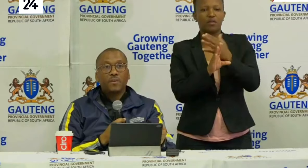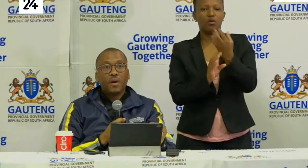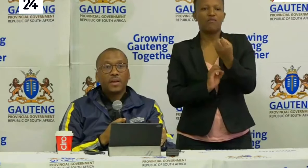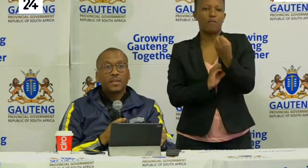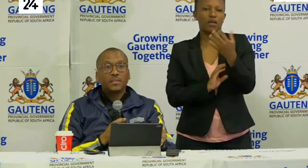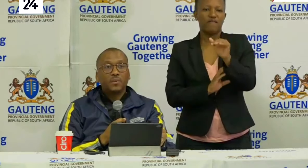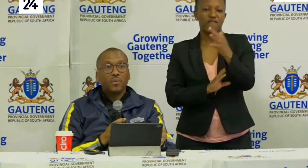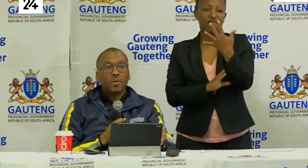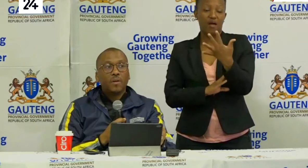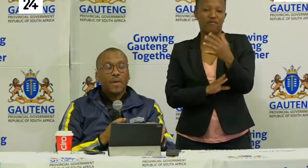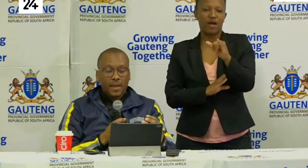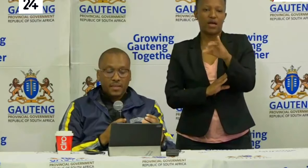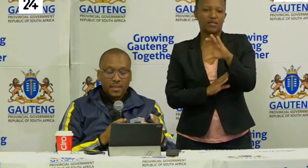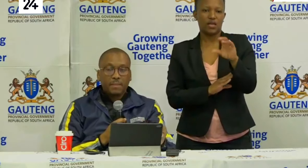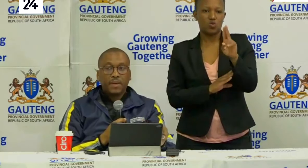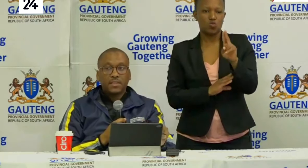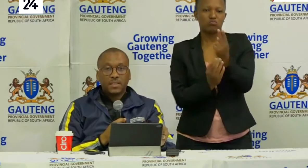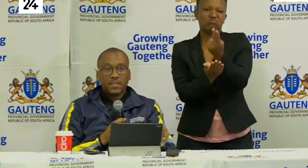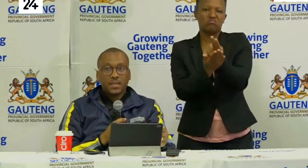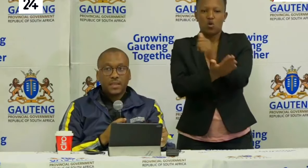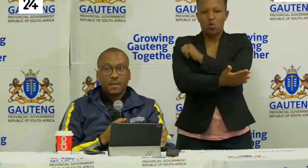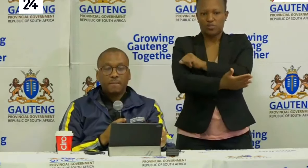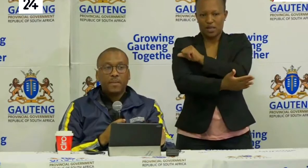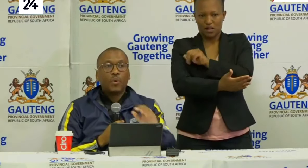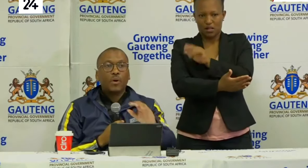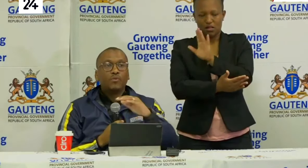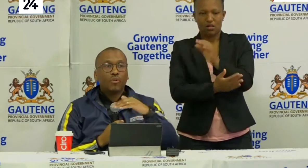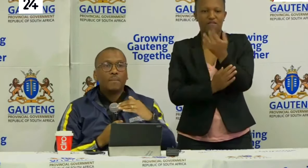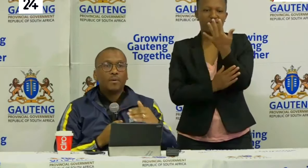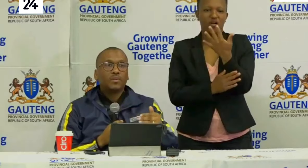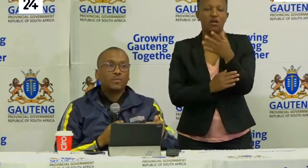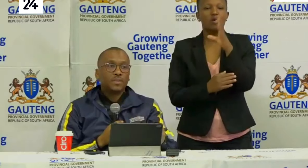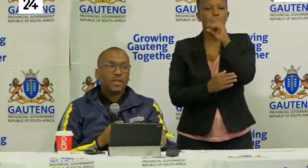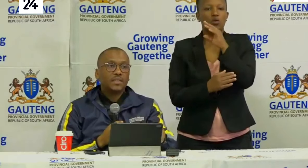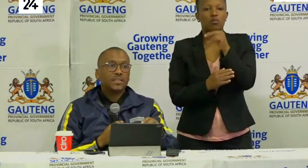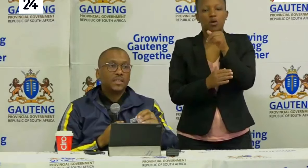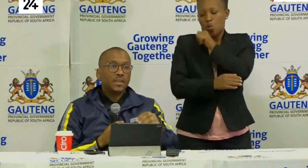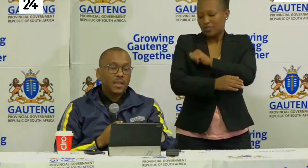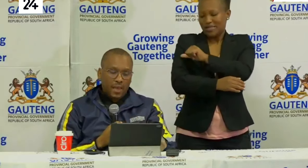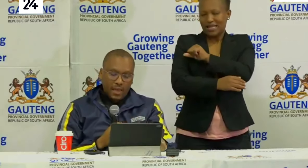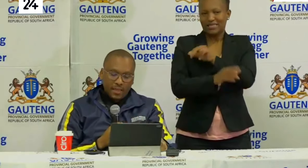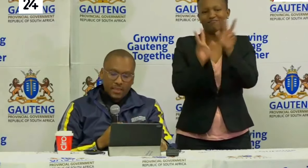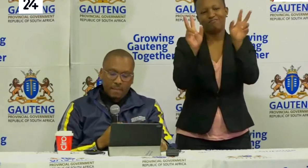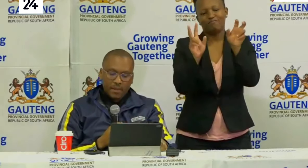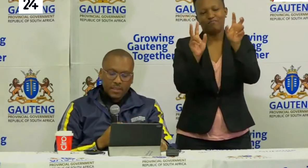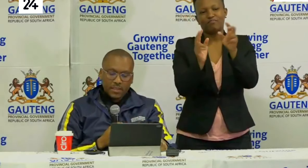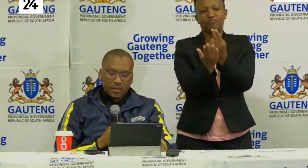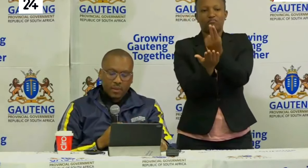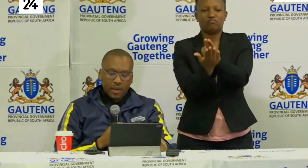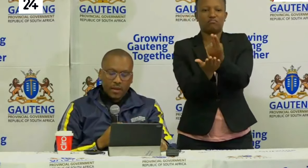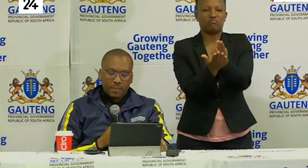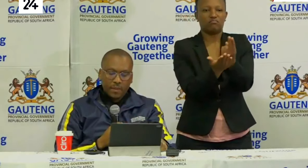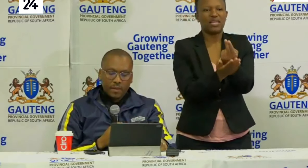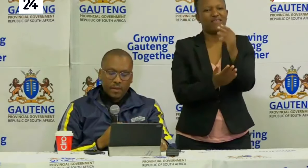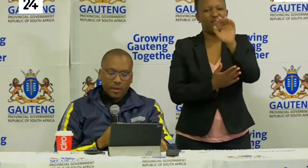five who are in ICU and these are patients that when you talk about hospitalization these are patients